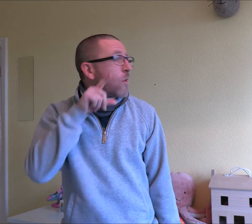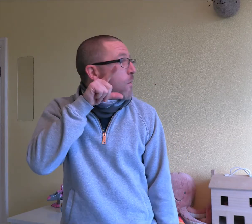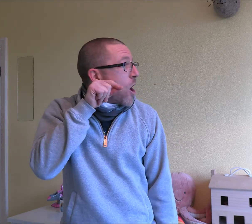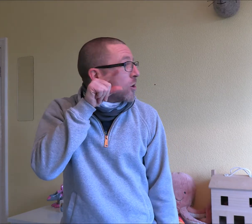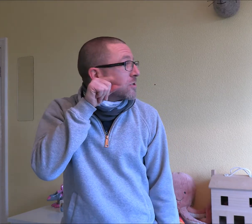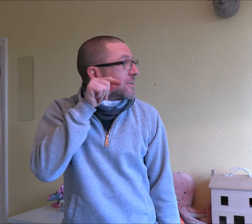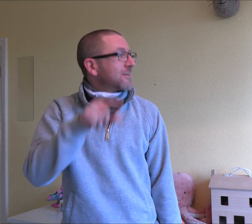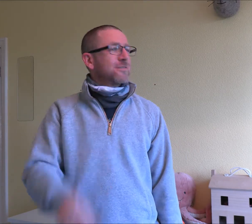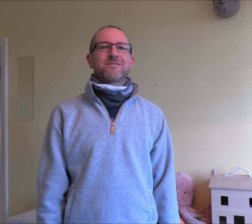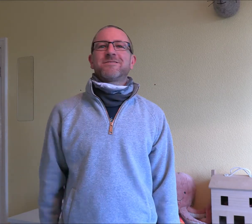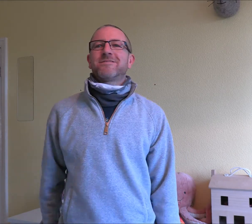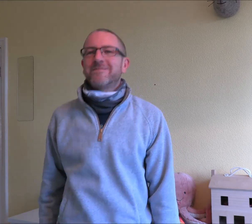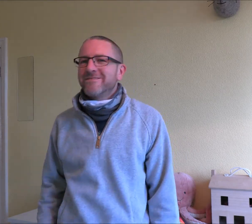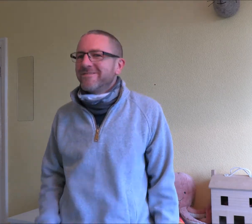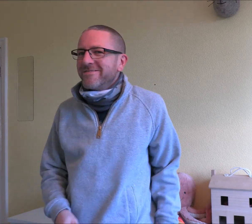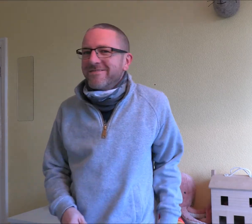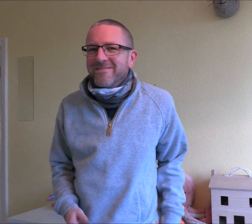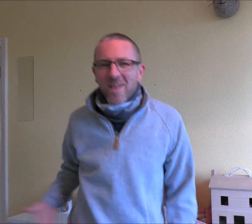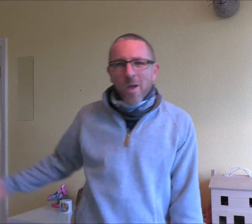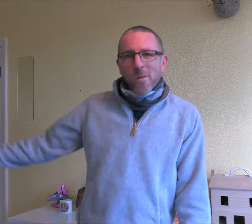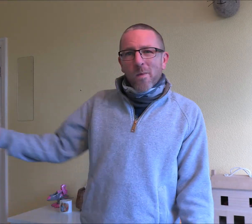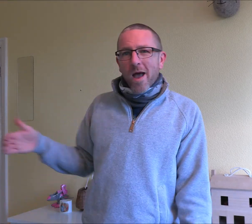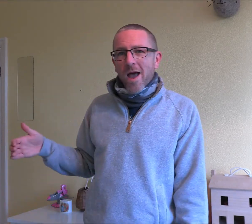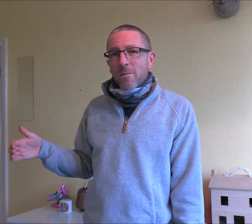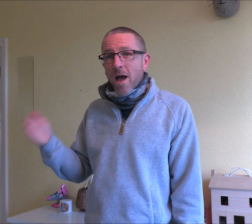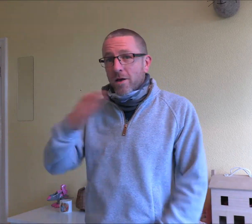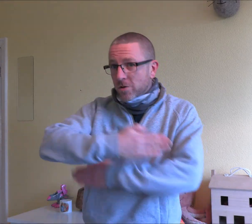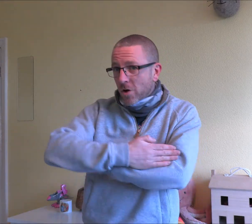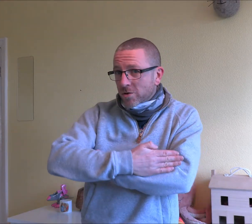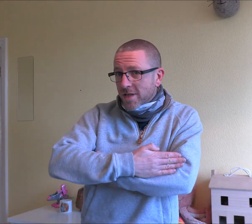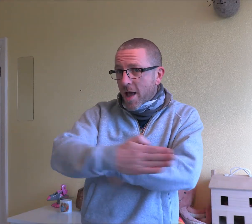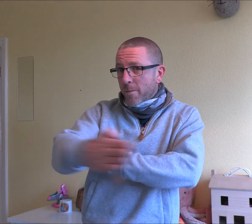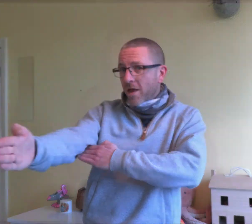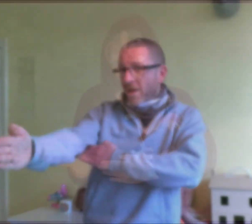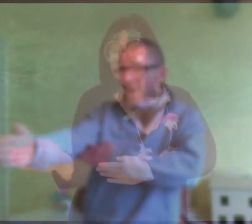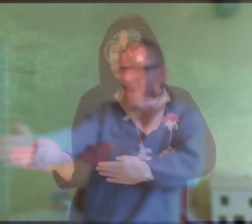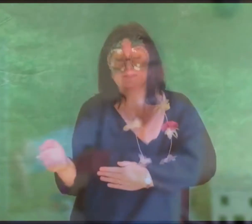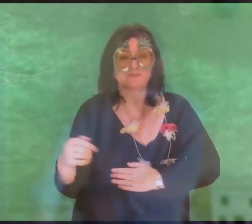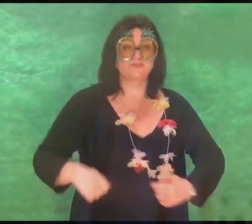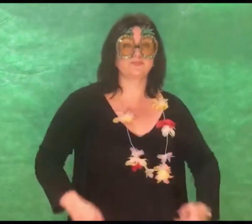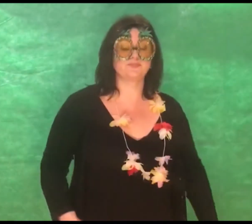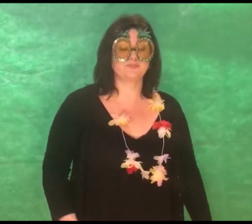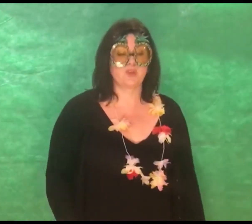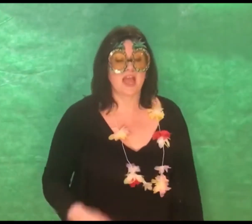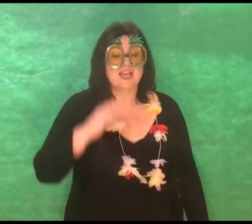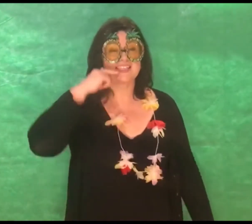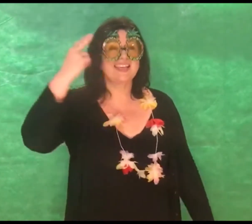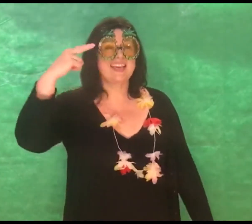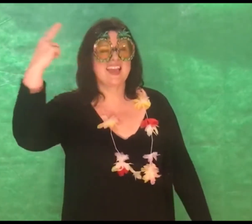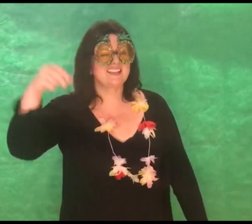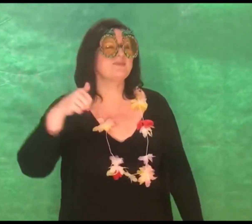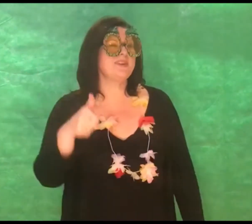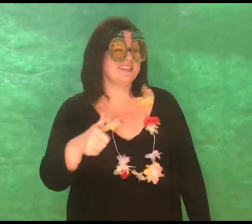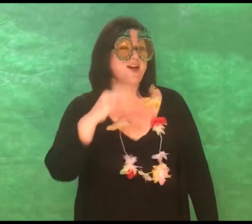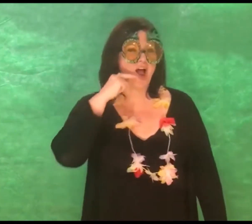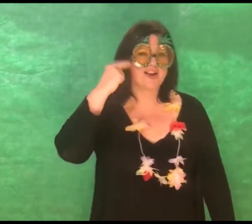birds, pitch by my doorstep Singing sweet songs,